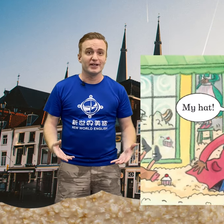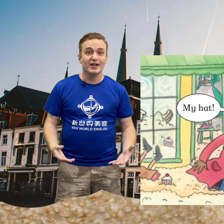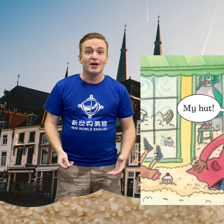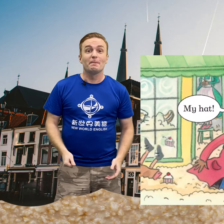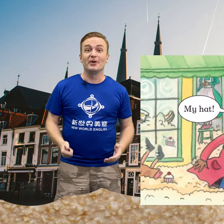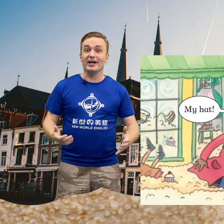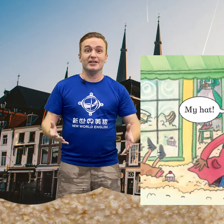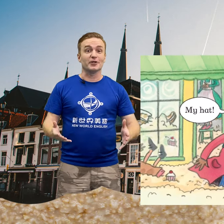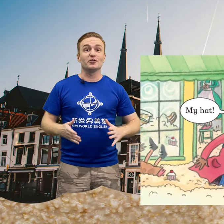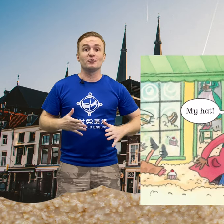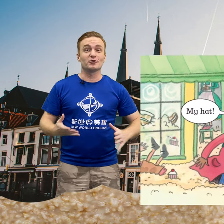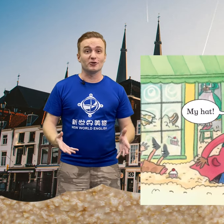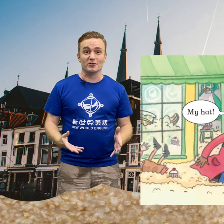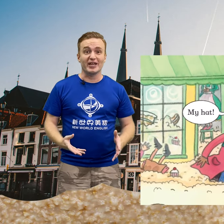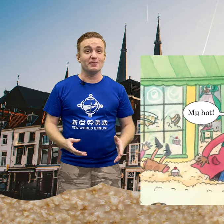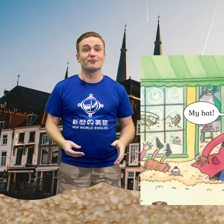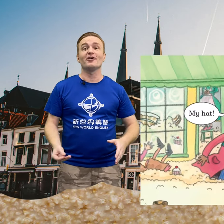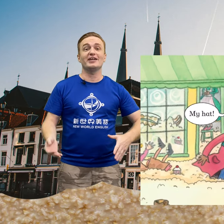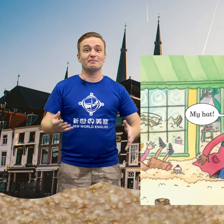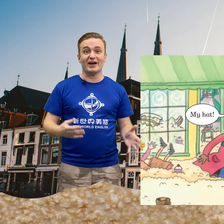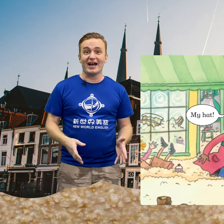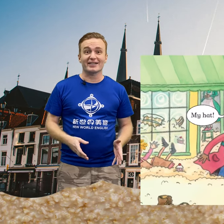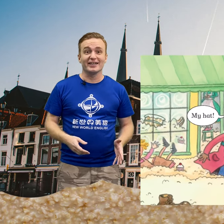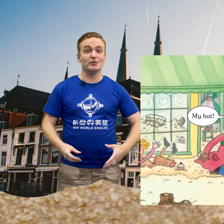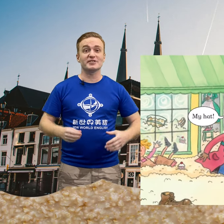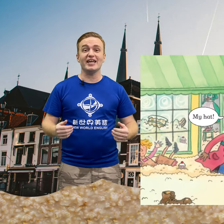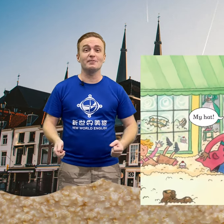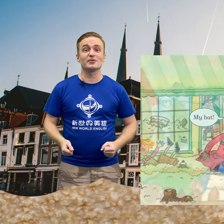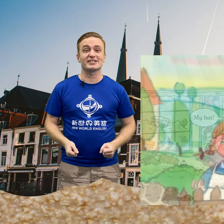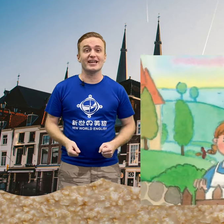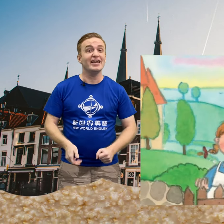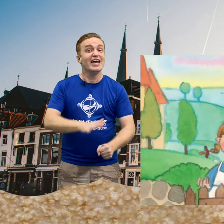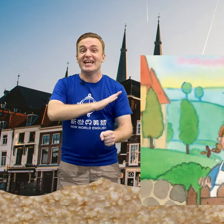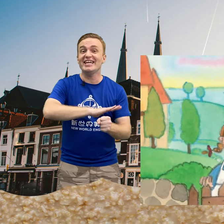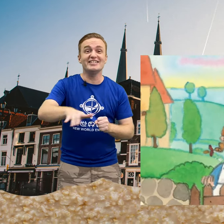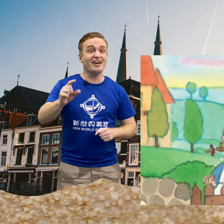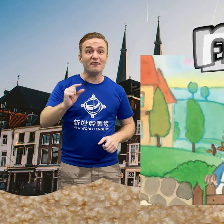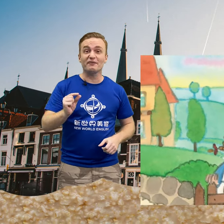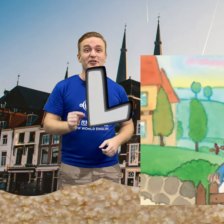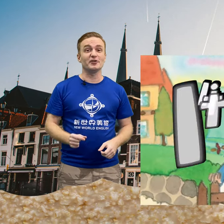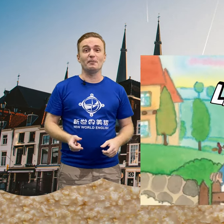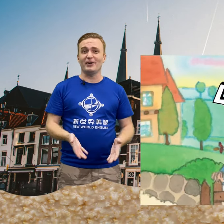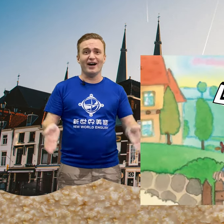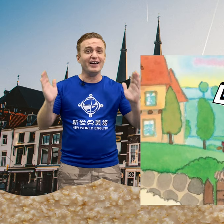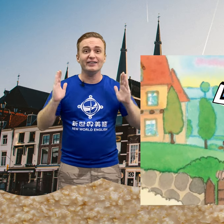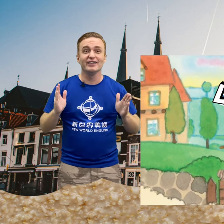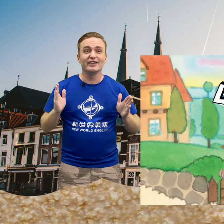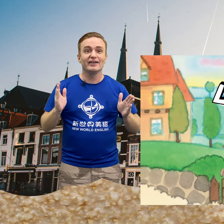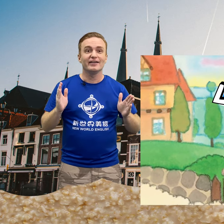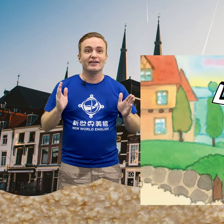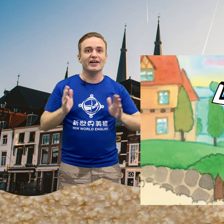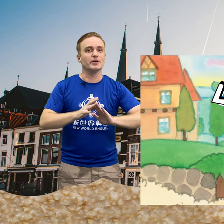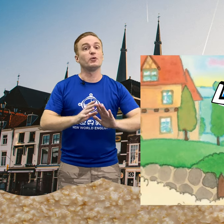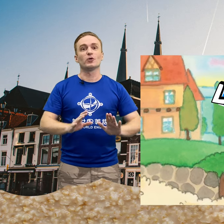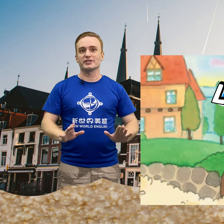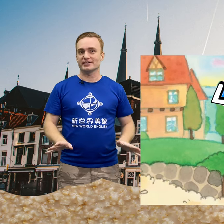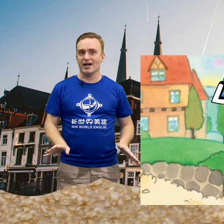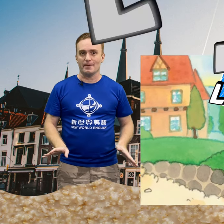But the little girl came running back and was able to say, enough, little pot. And the porridge stopped.